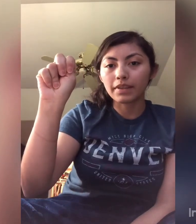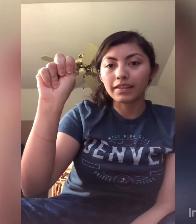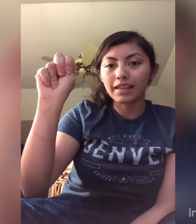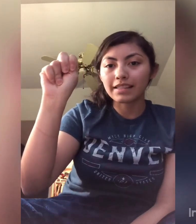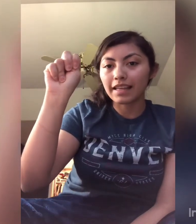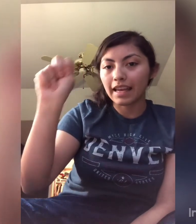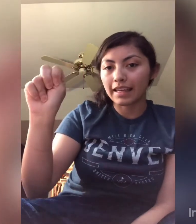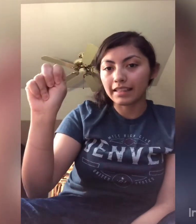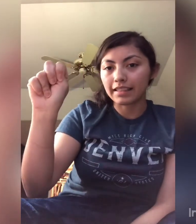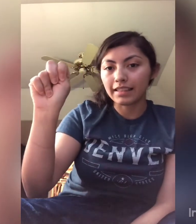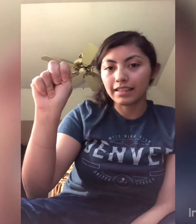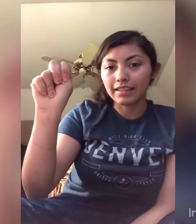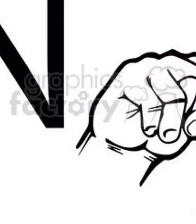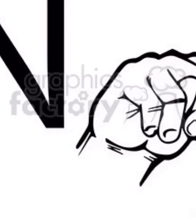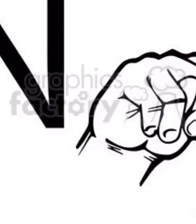That's N. N.